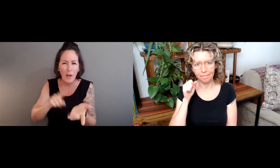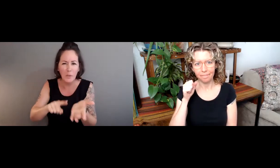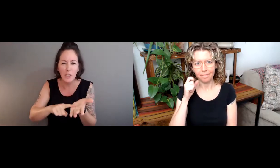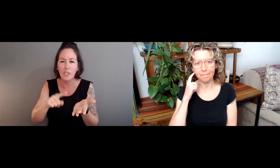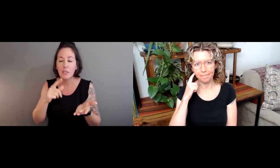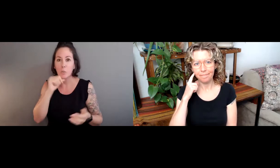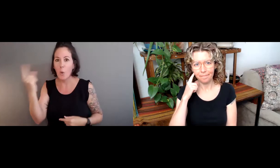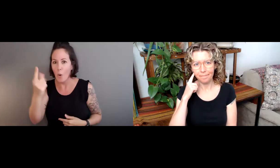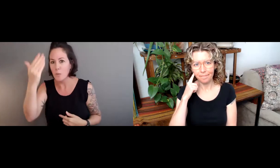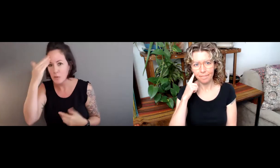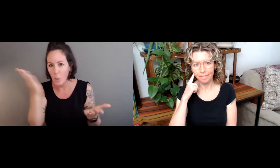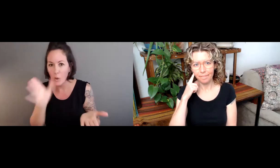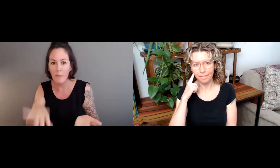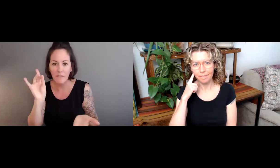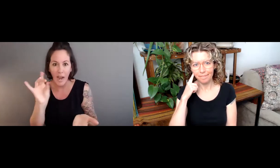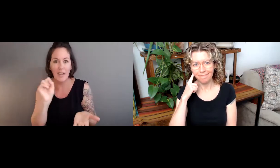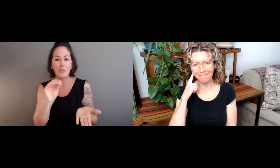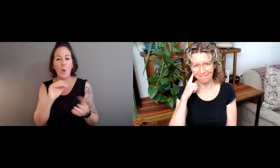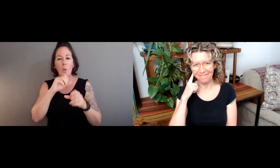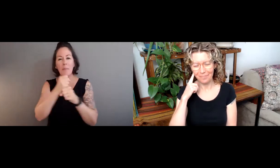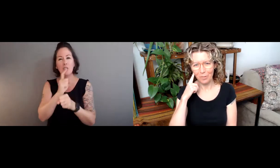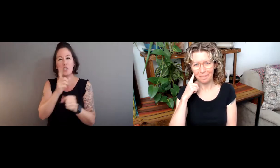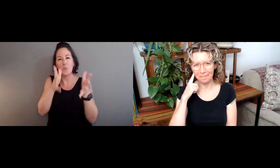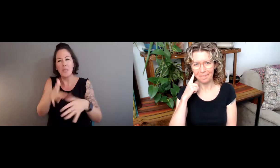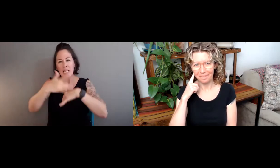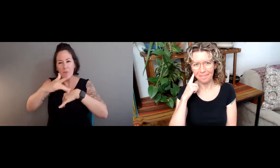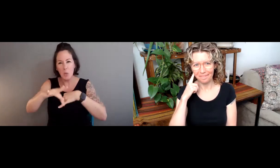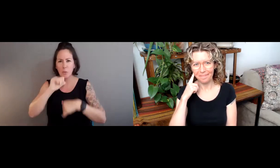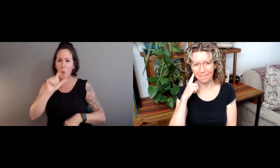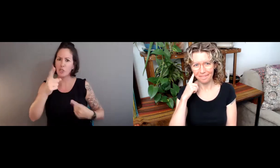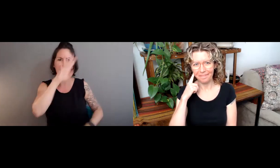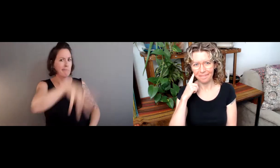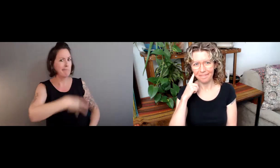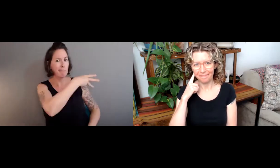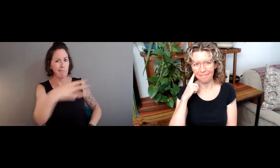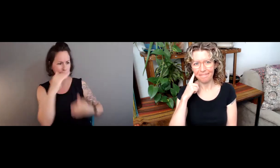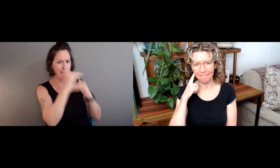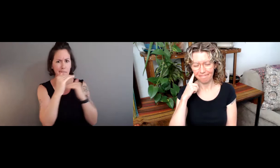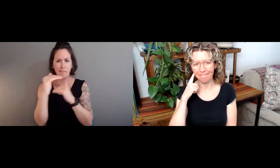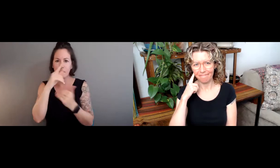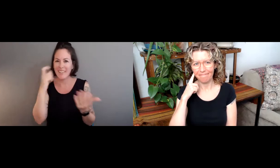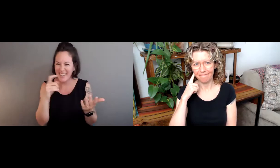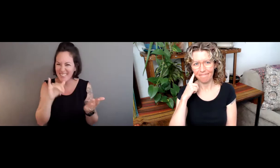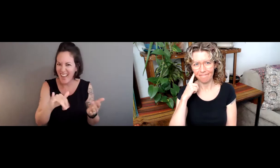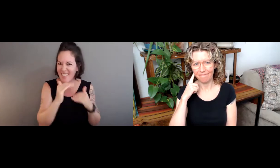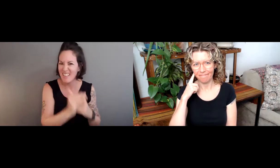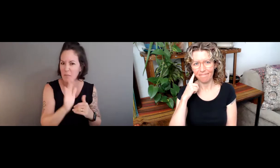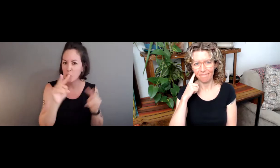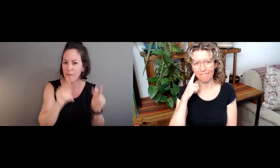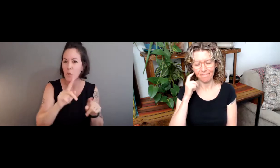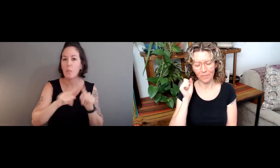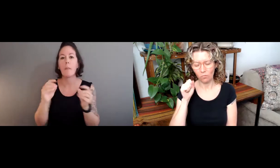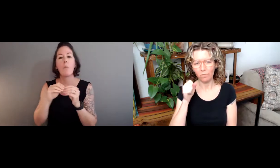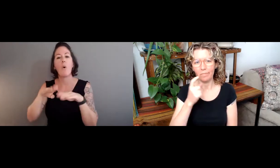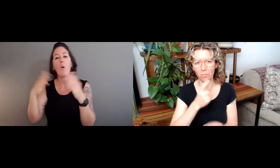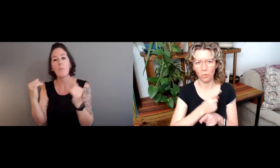leaves room for individual observations. Sometimes that's the whole point of research. You don't necessarily know what you'll find. And so, not to just have